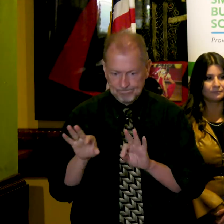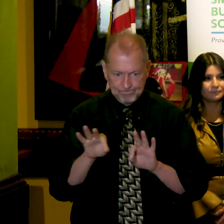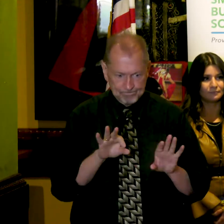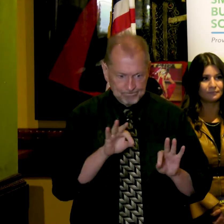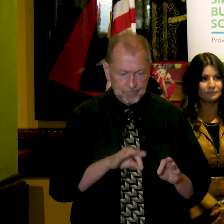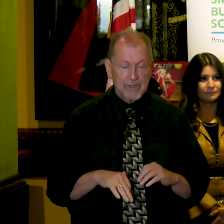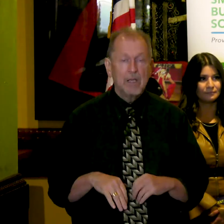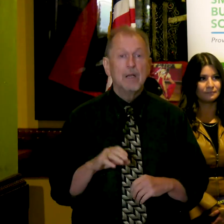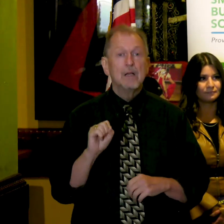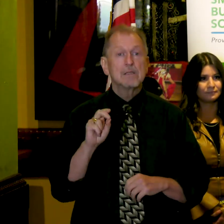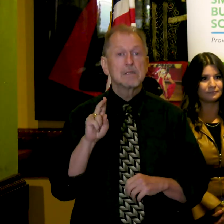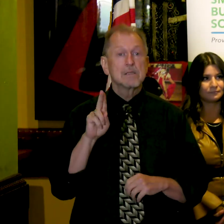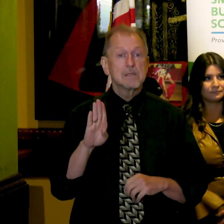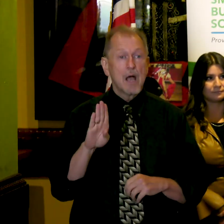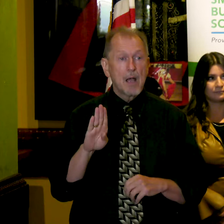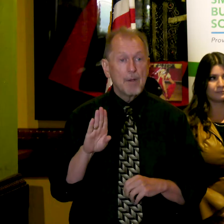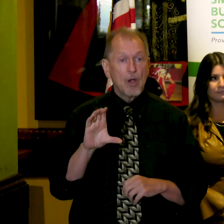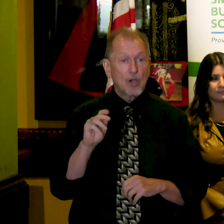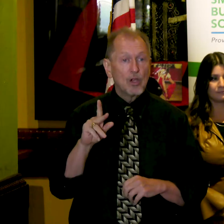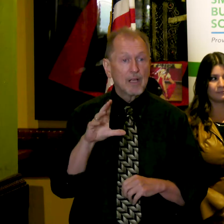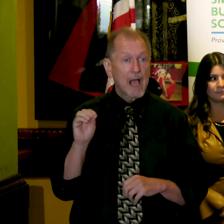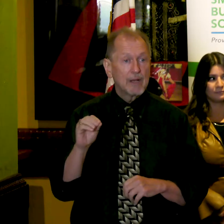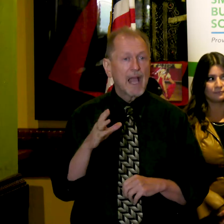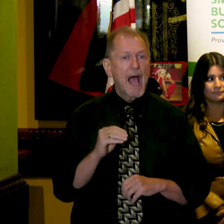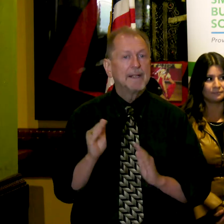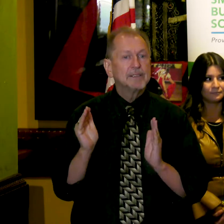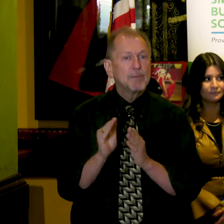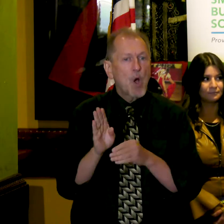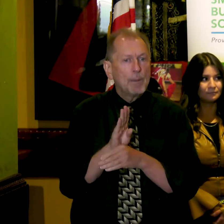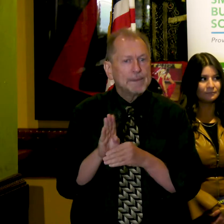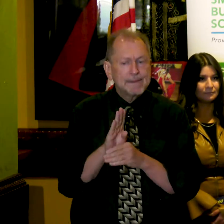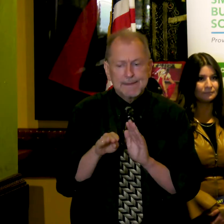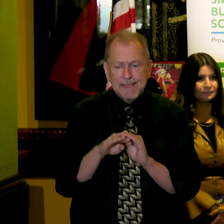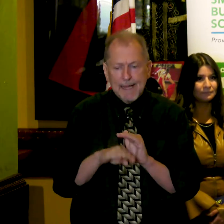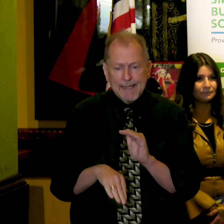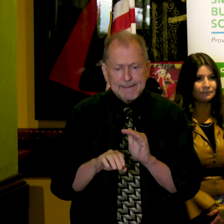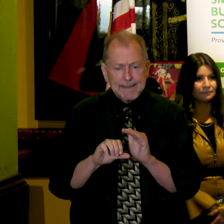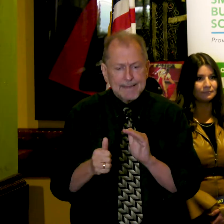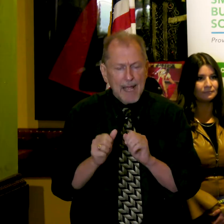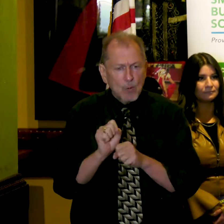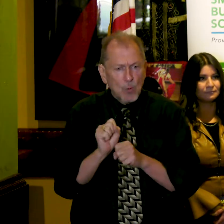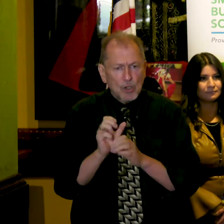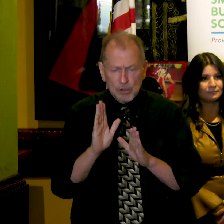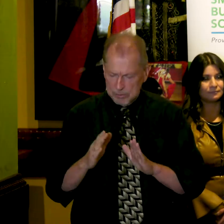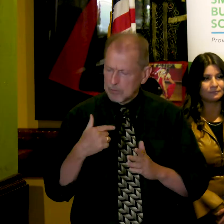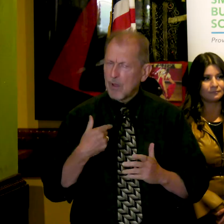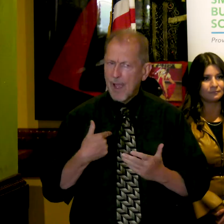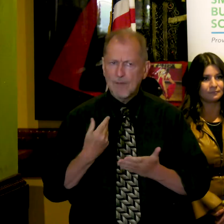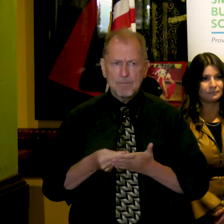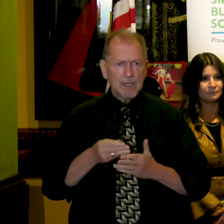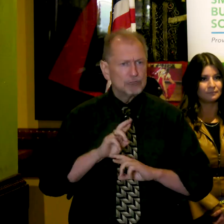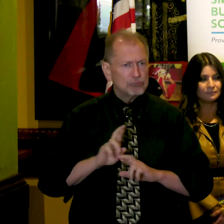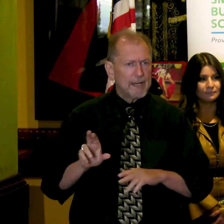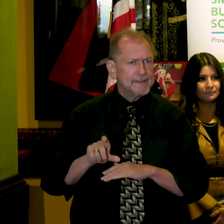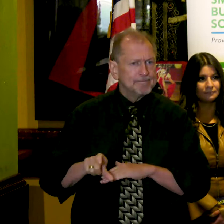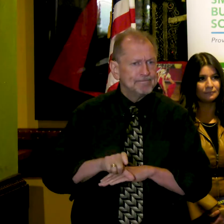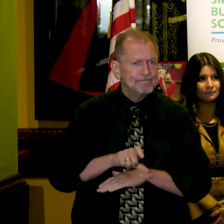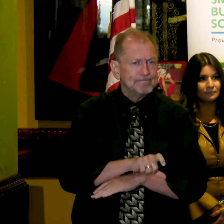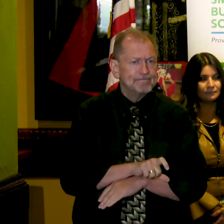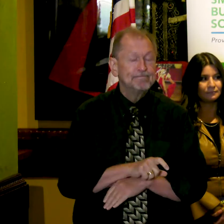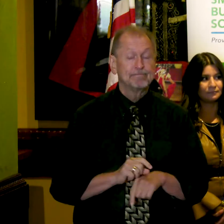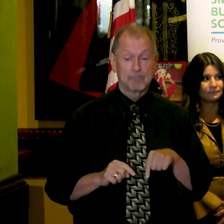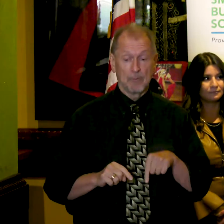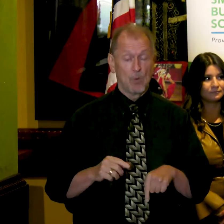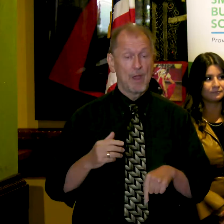suburban Cook County and micro businesses with fewer than 10 employees. The county established what is now called the Cook County Small